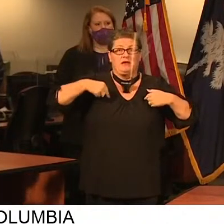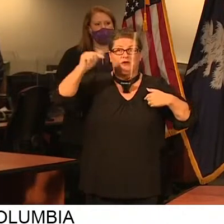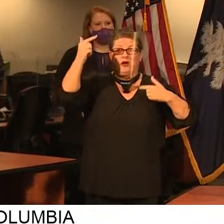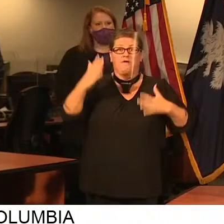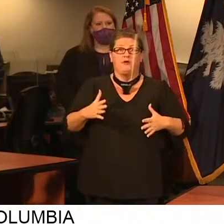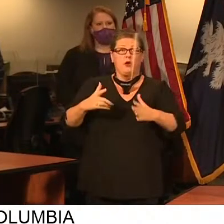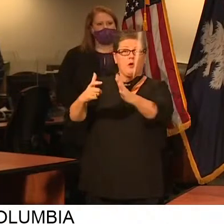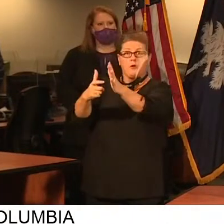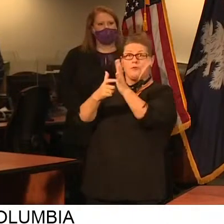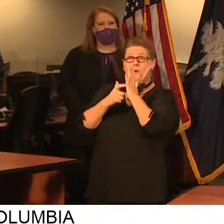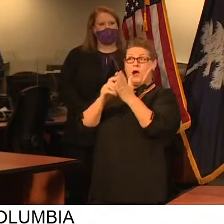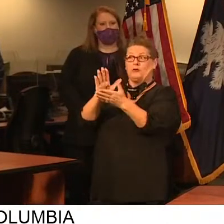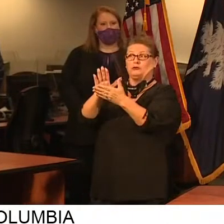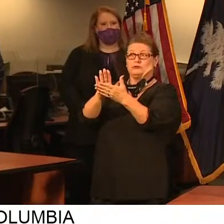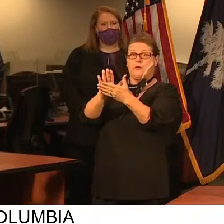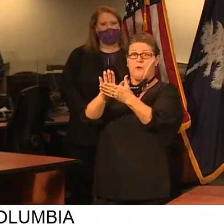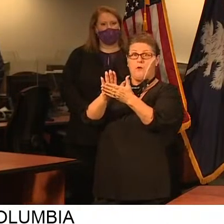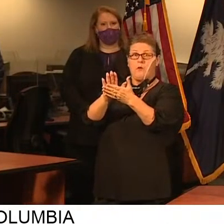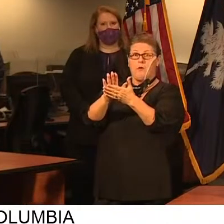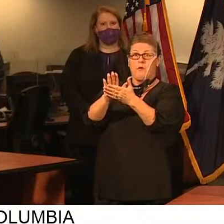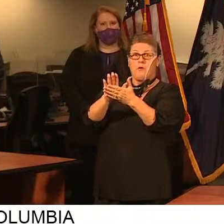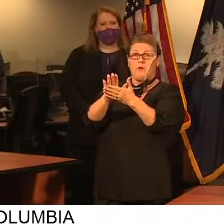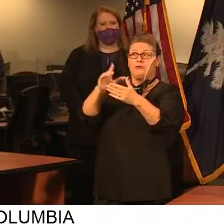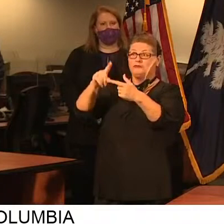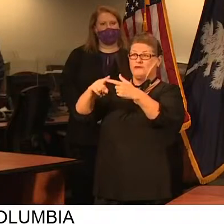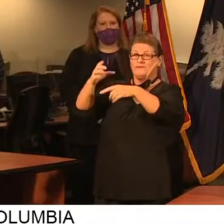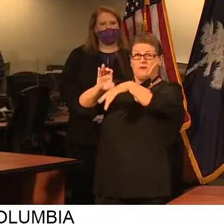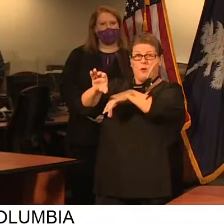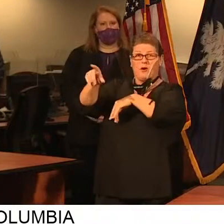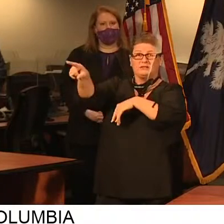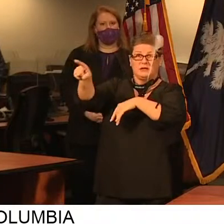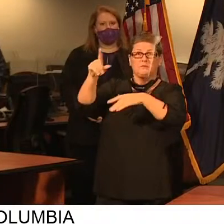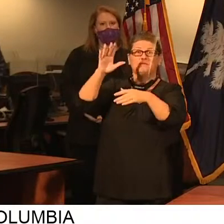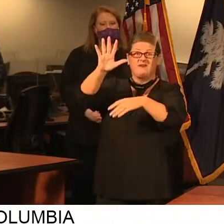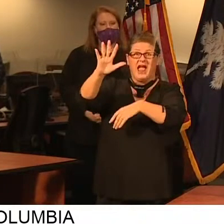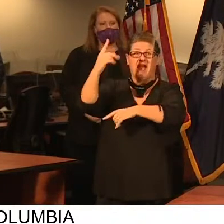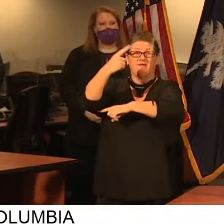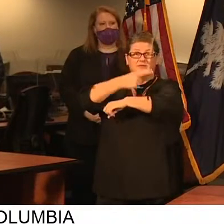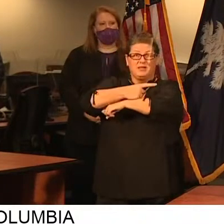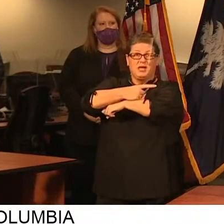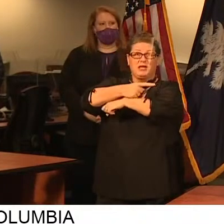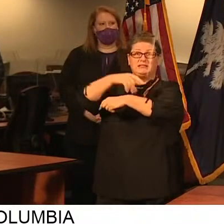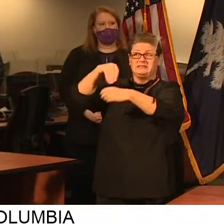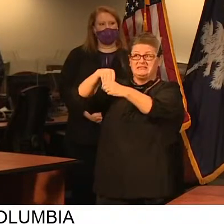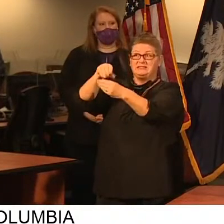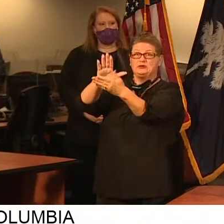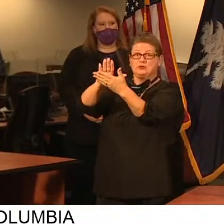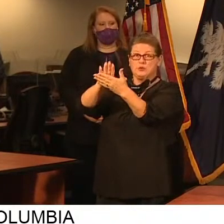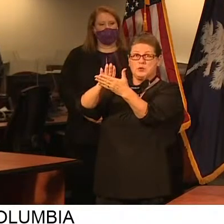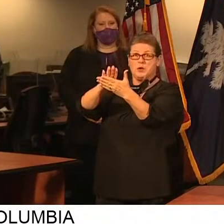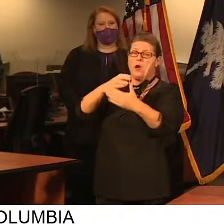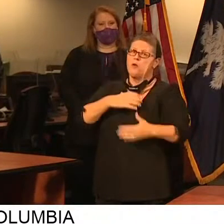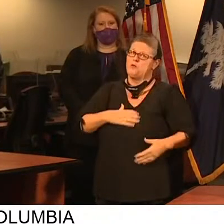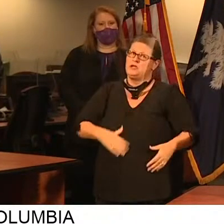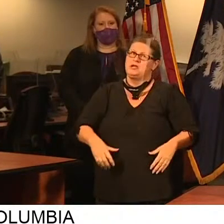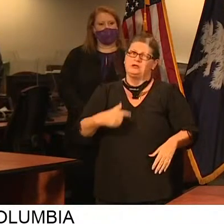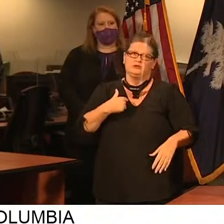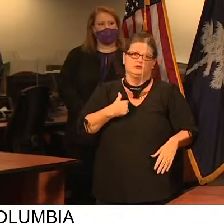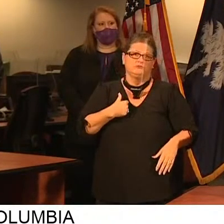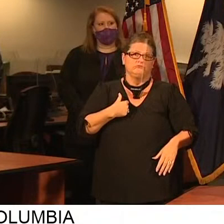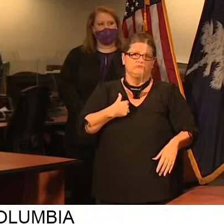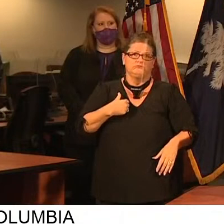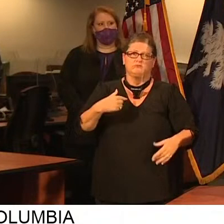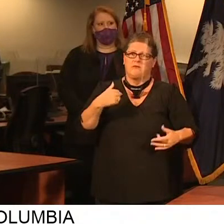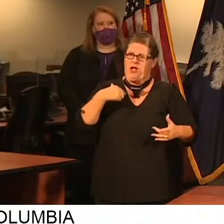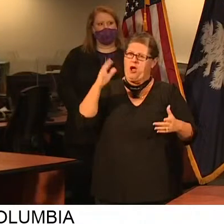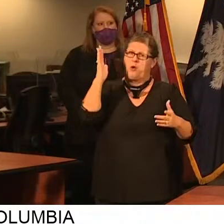school districts to provide in-person instruction five days a week as an option, I would have issued the